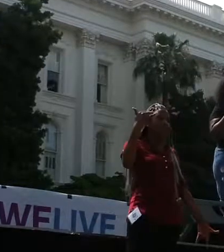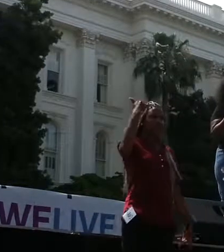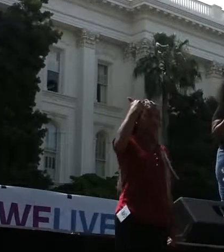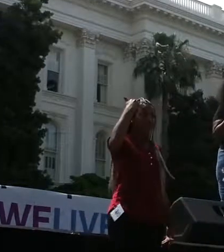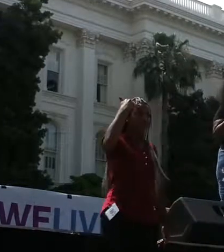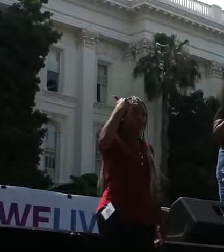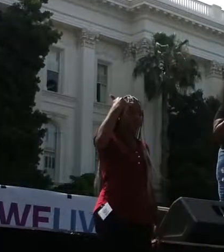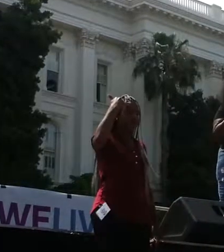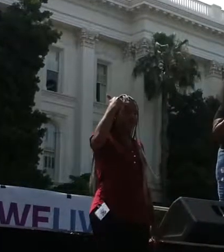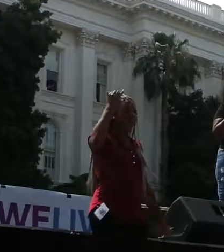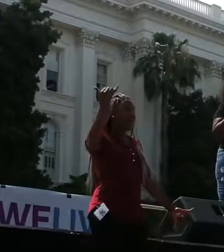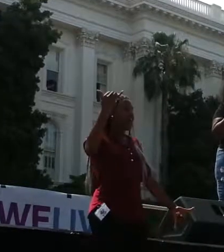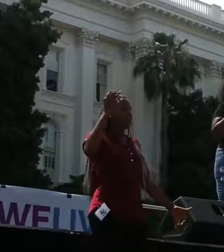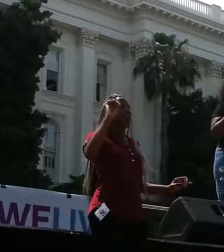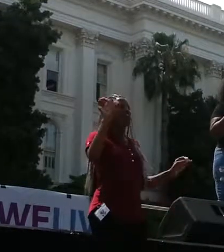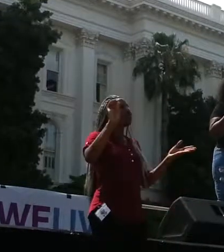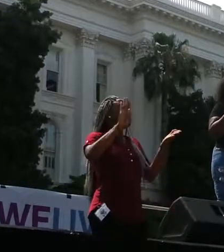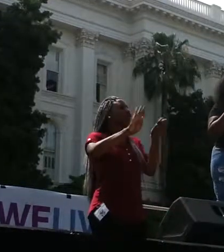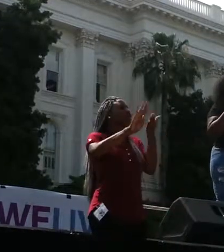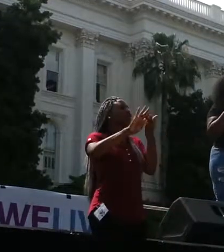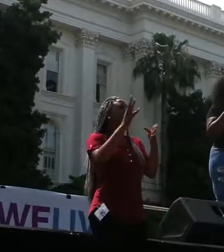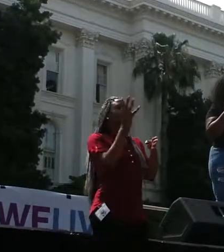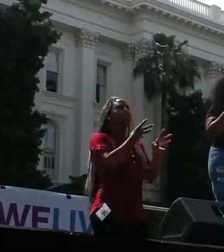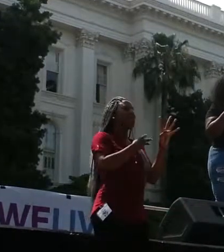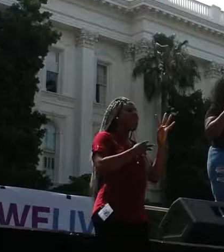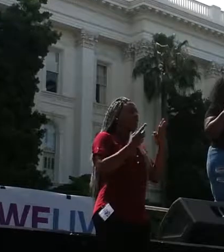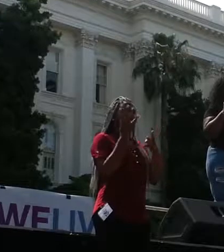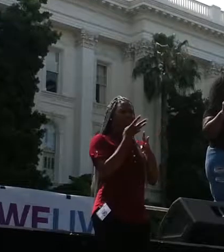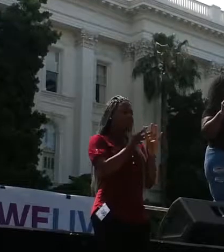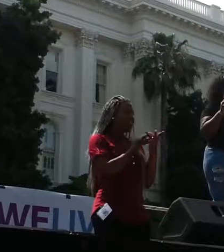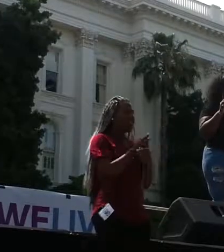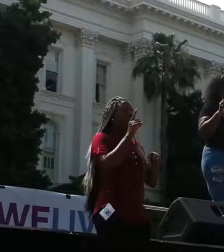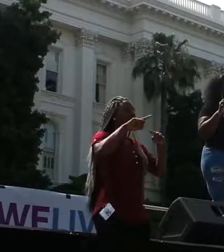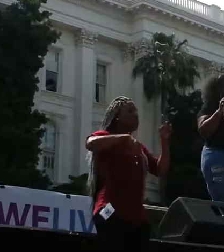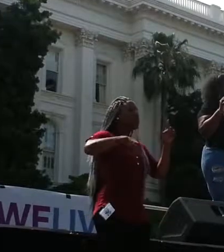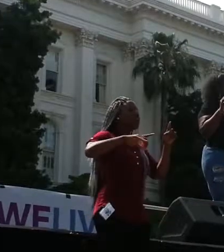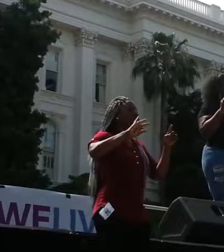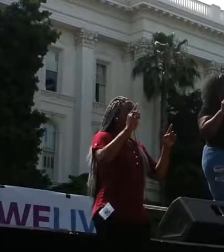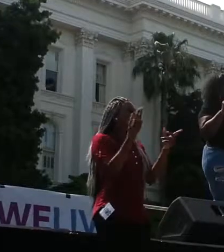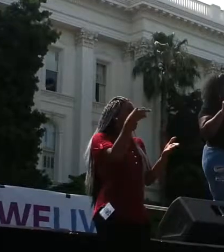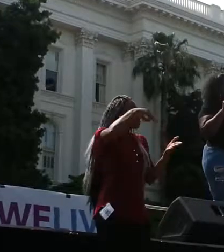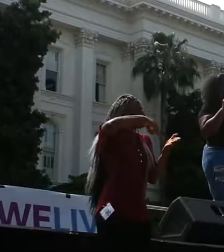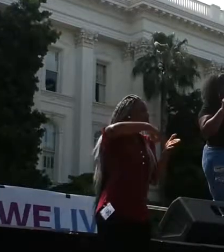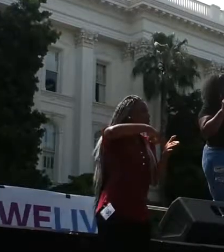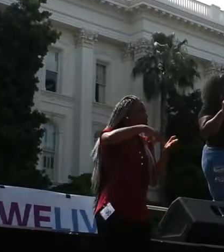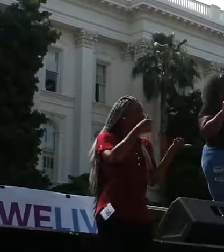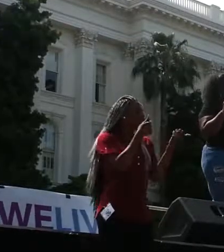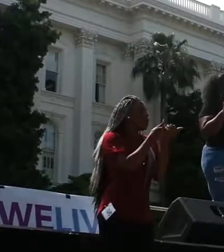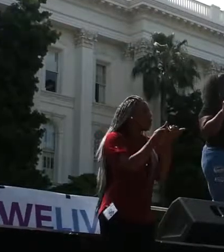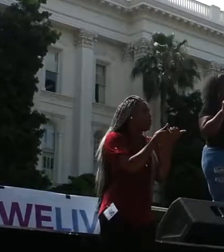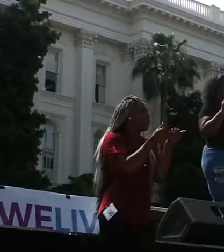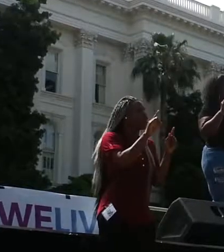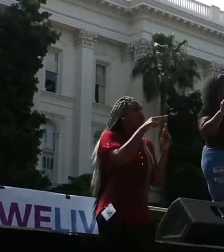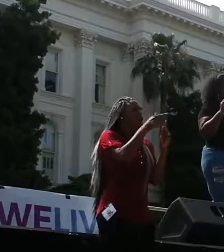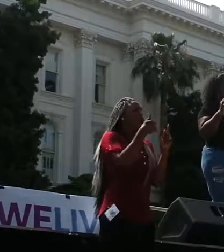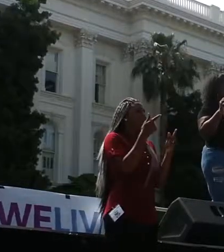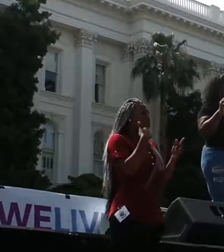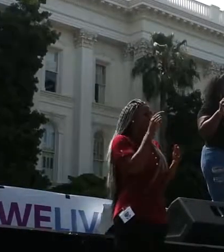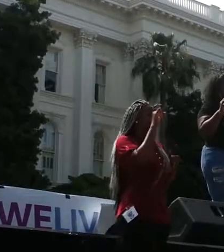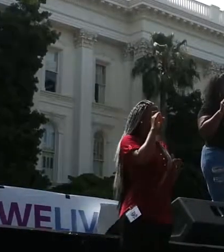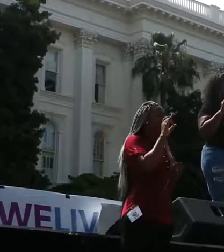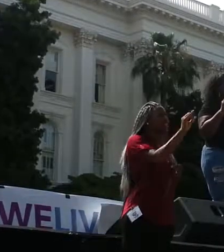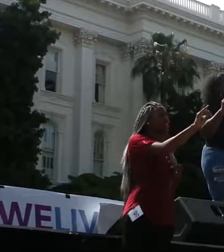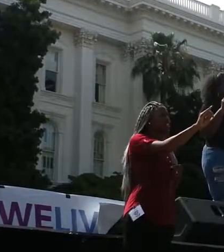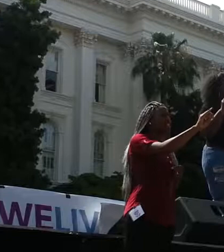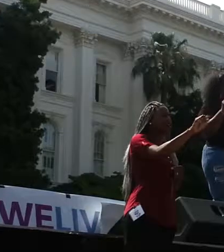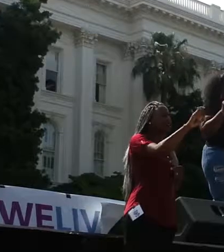Now you have no excuses to ignore the necessity of cause to action when oppression and racism and sexism and